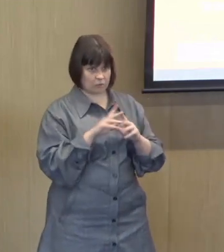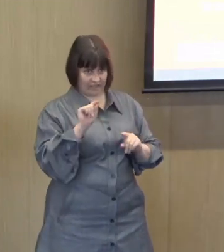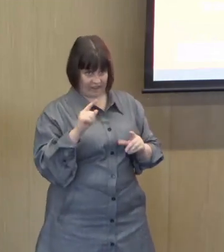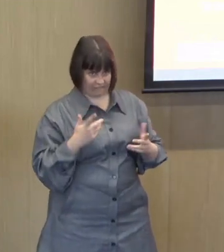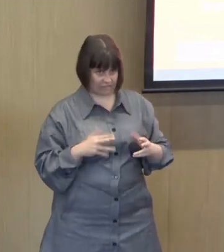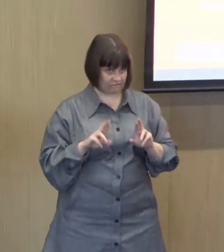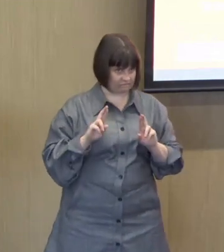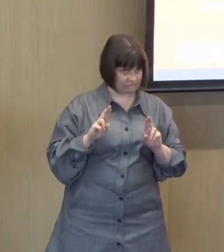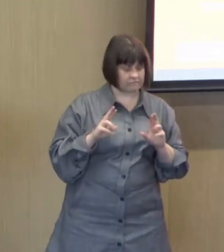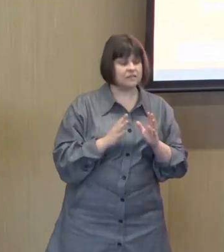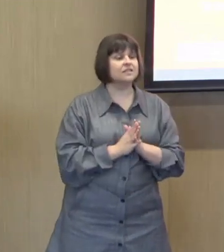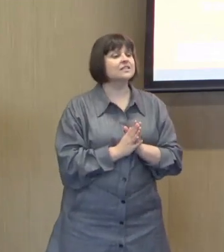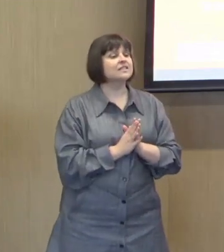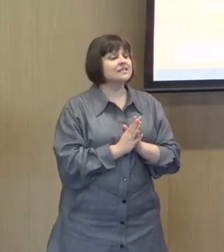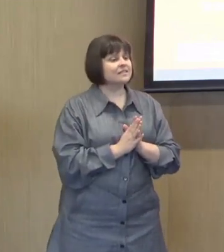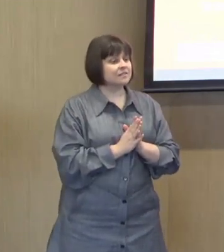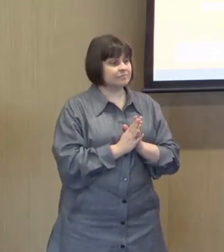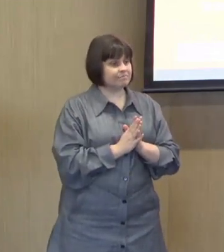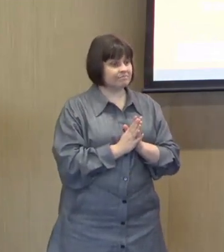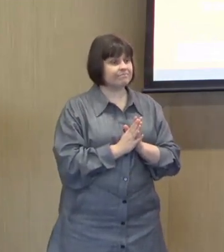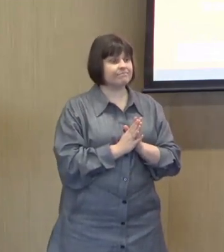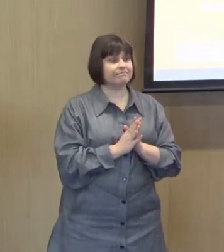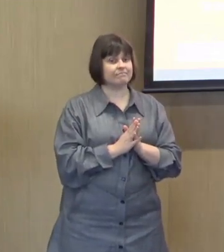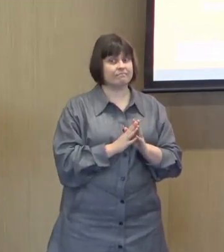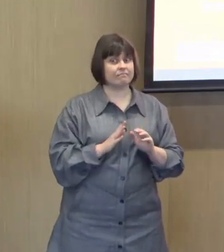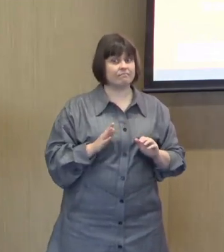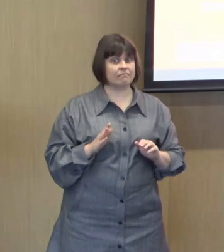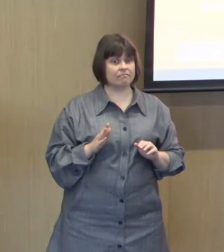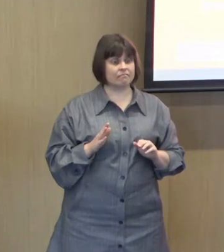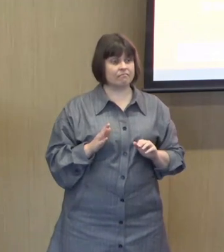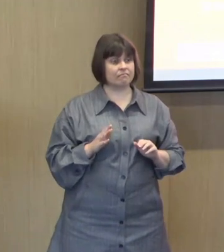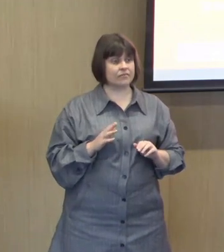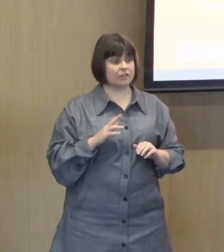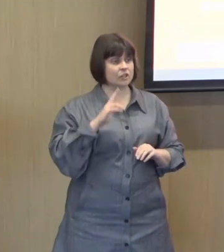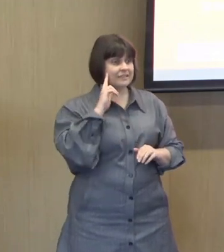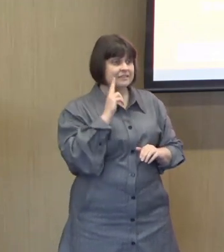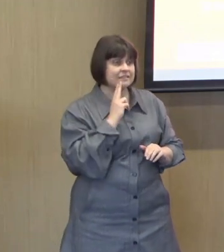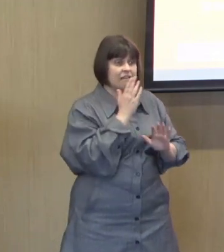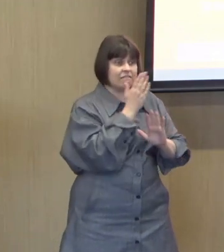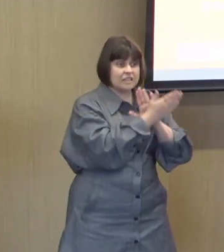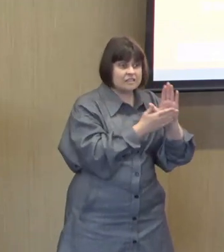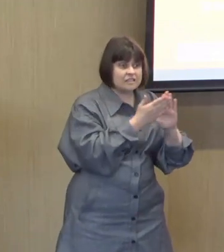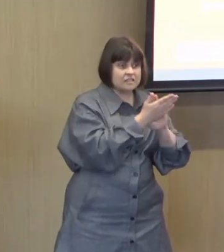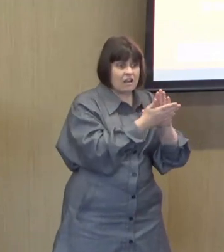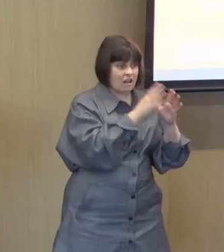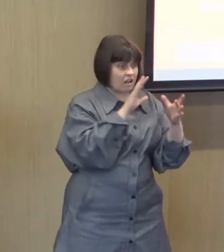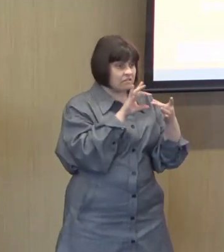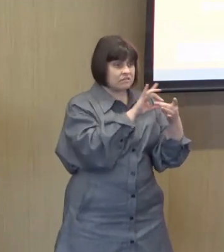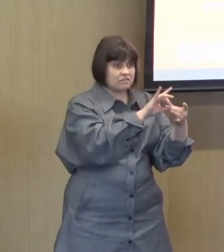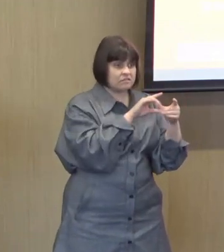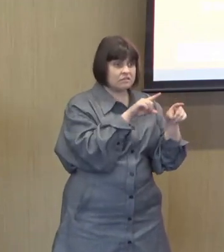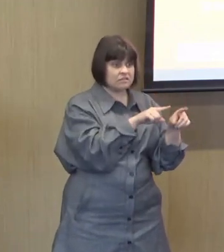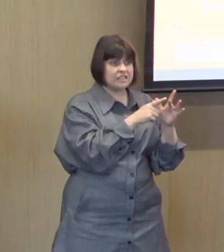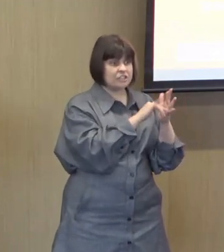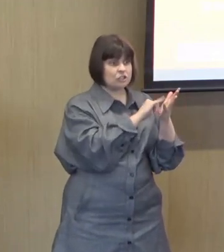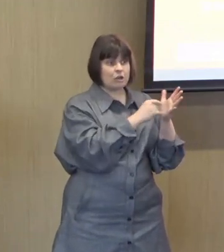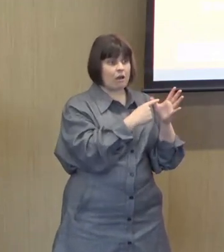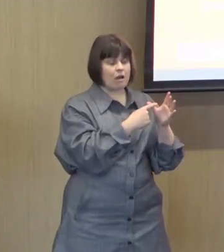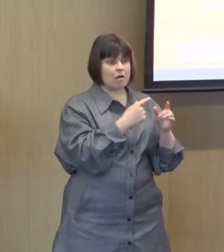Not having any connection with deafness or signing health outcomes. Isha landed in this work because her